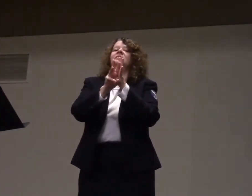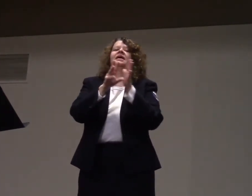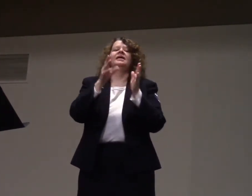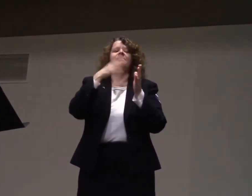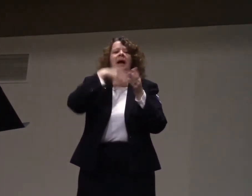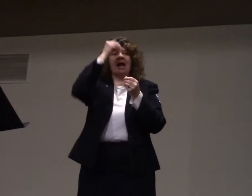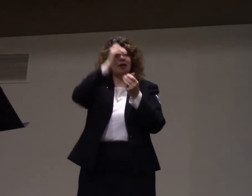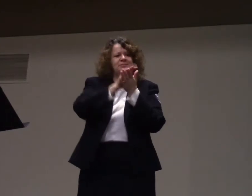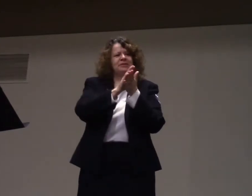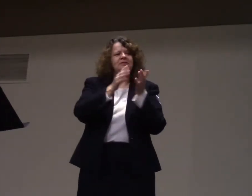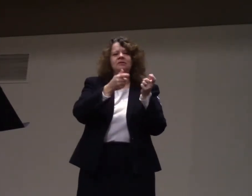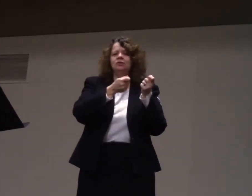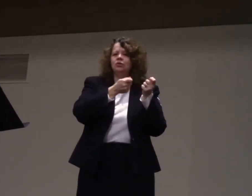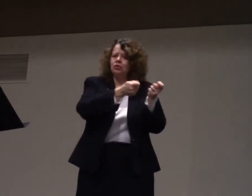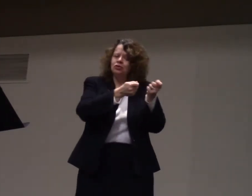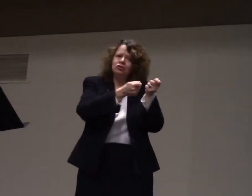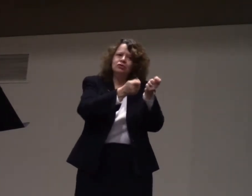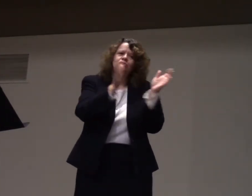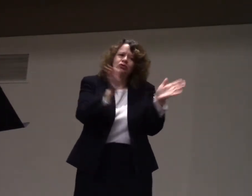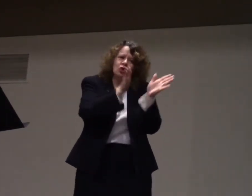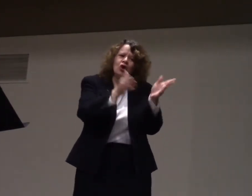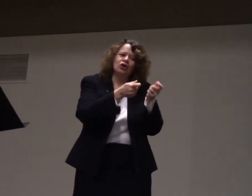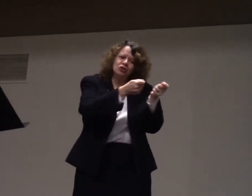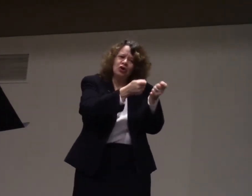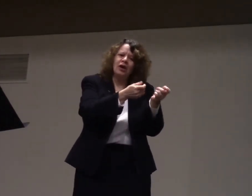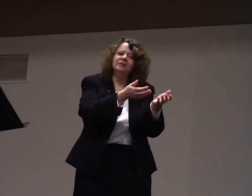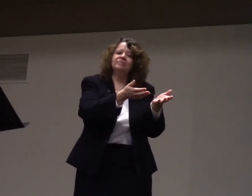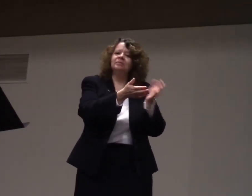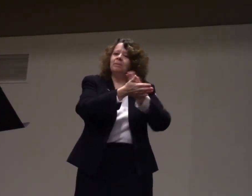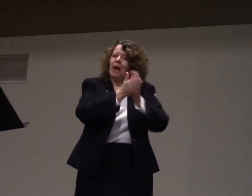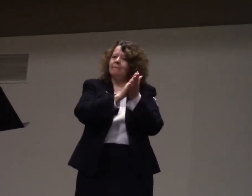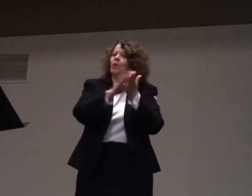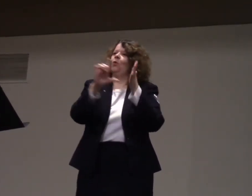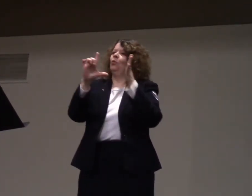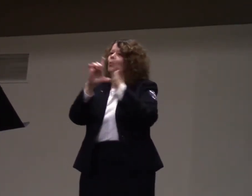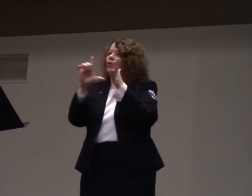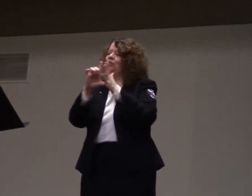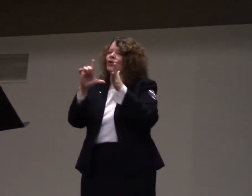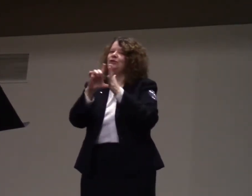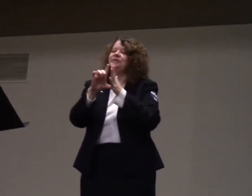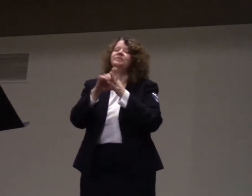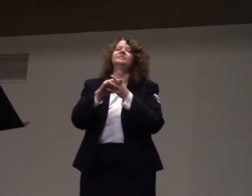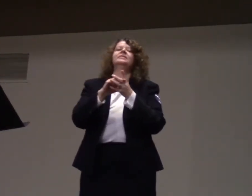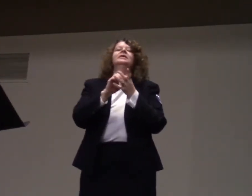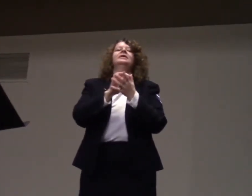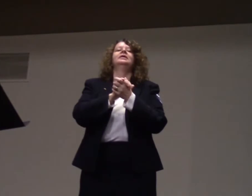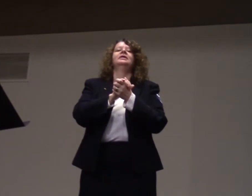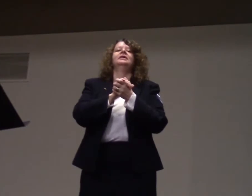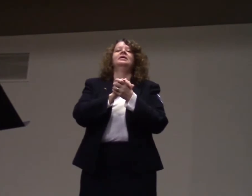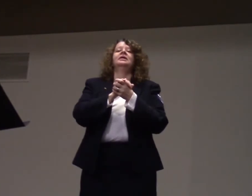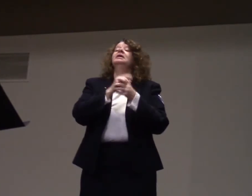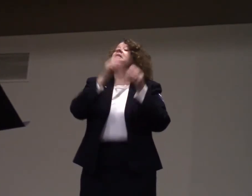Jehovah Witness. The other ministry that I had was working with them all the way it says. And joining them how they can become a libertarian.